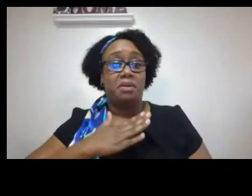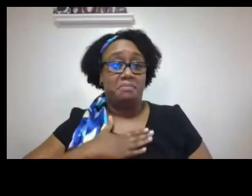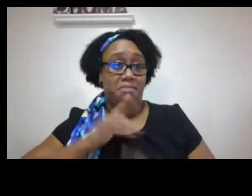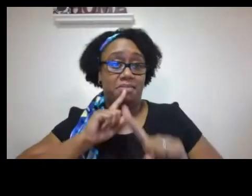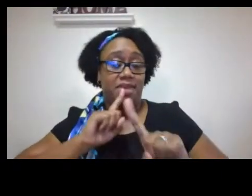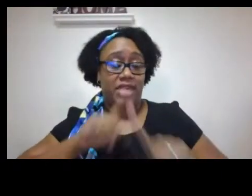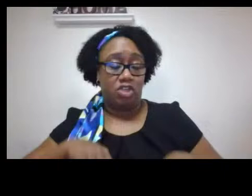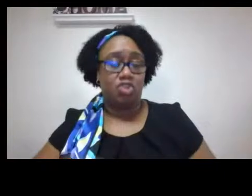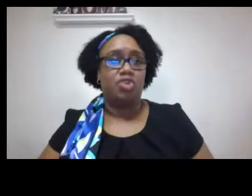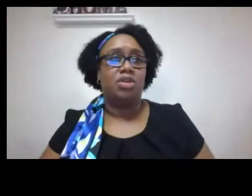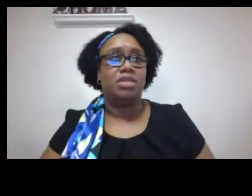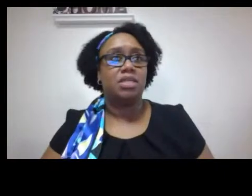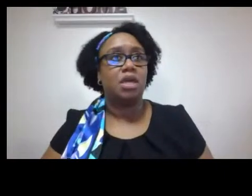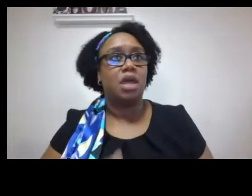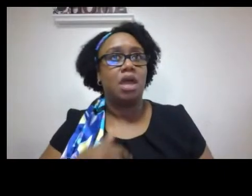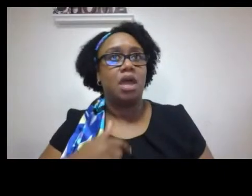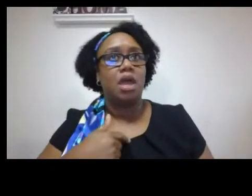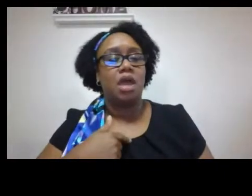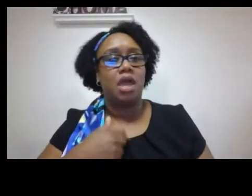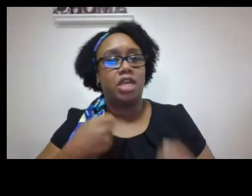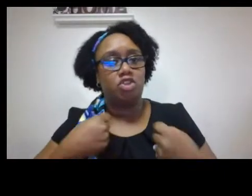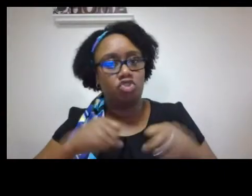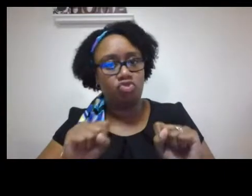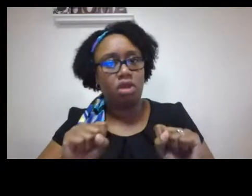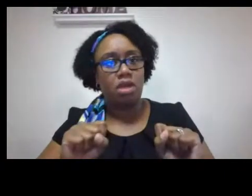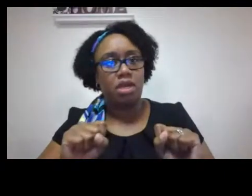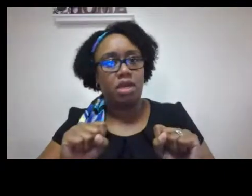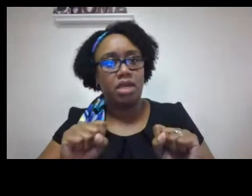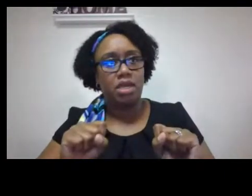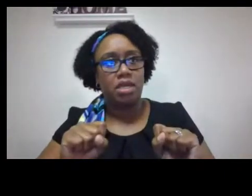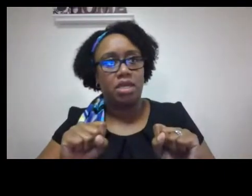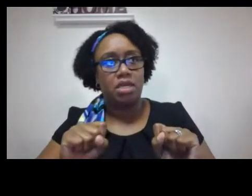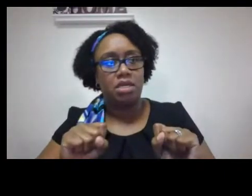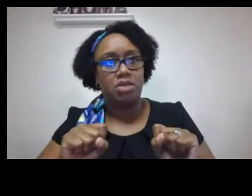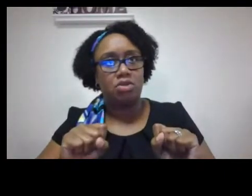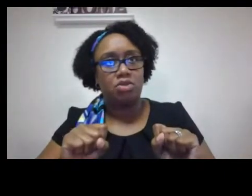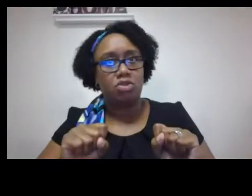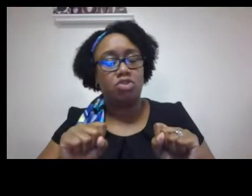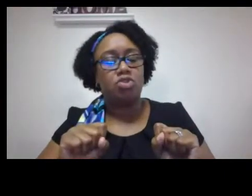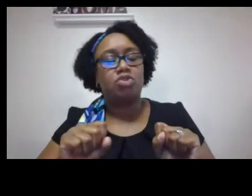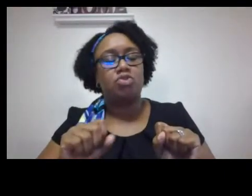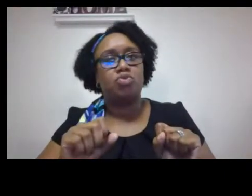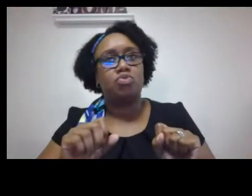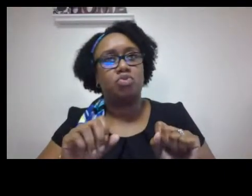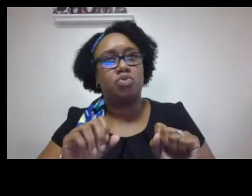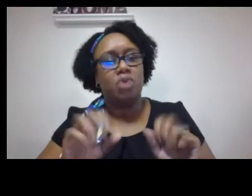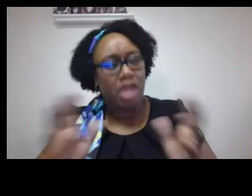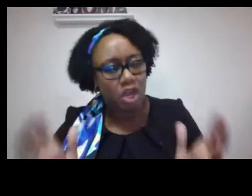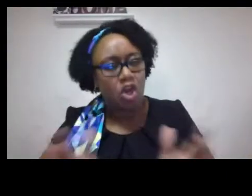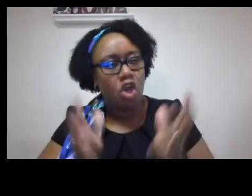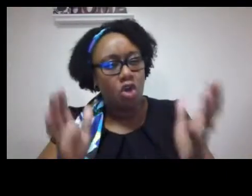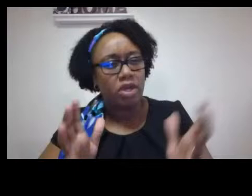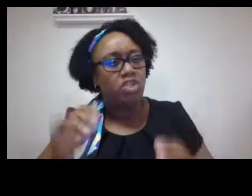mallory speaking that is a great question and my response to that is